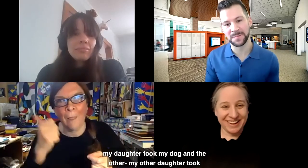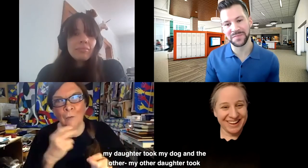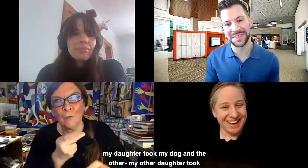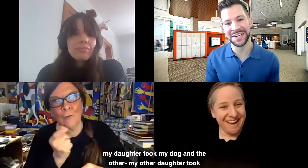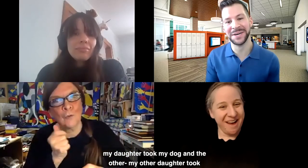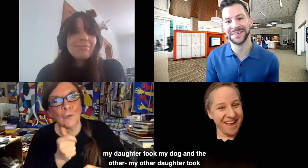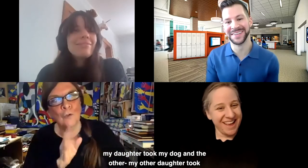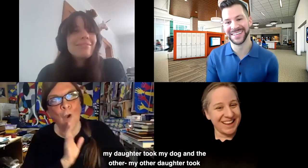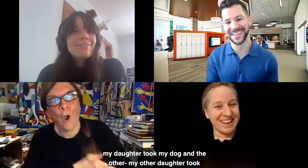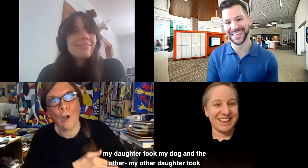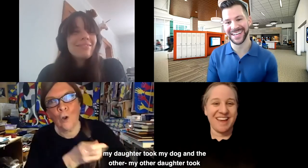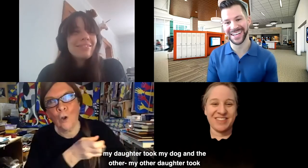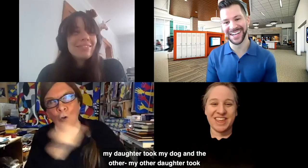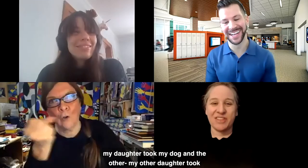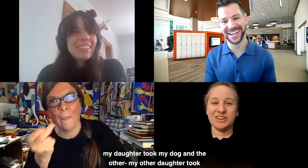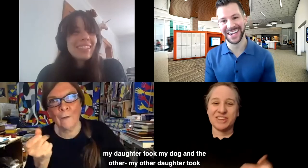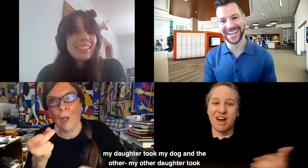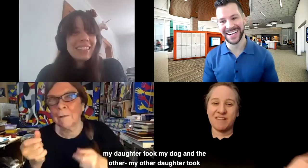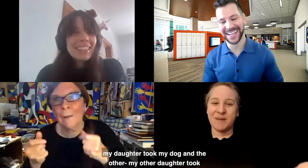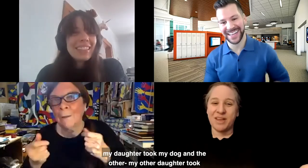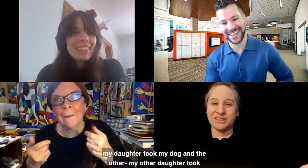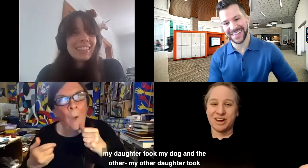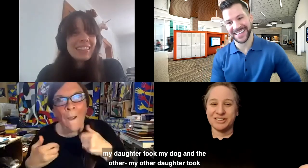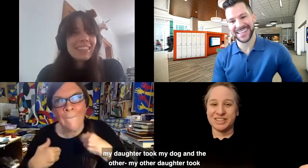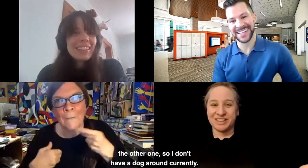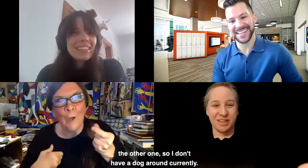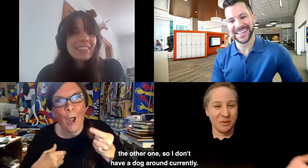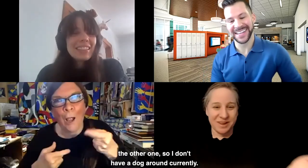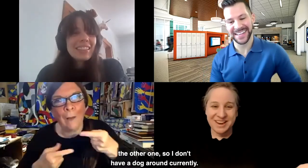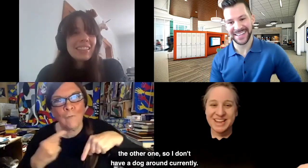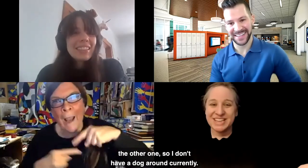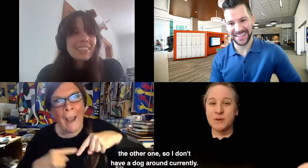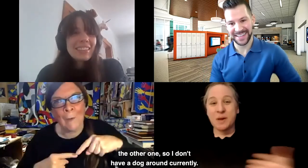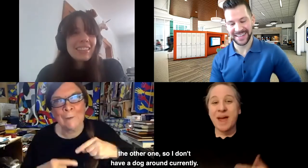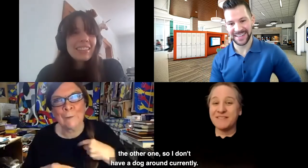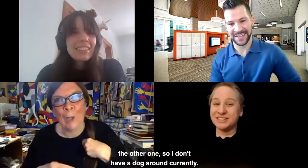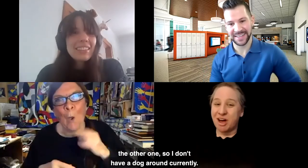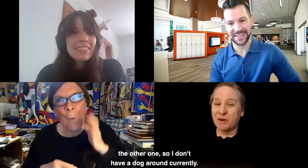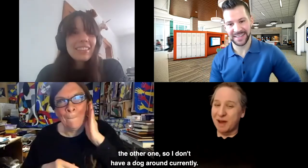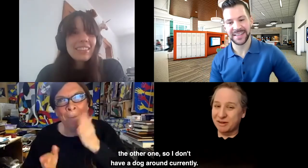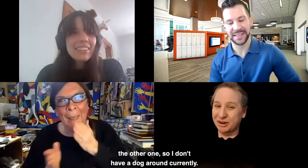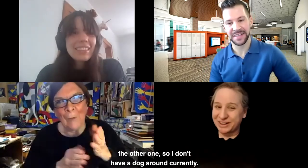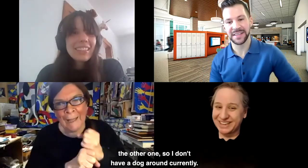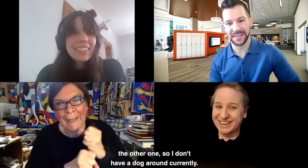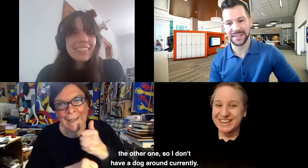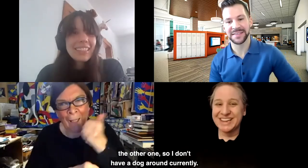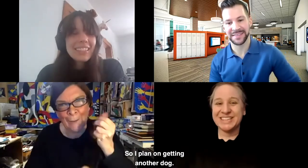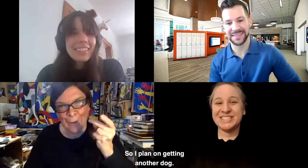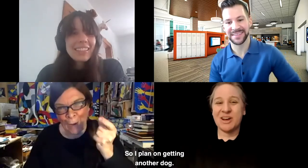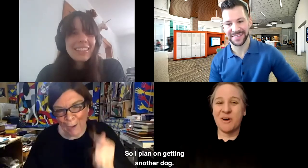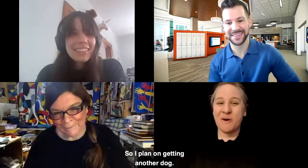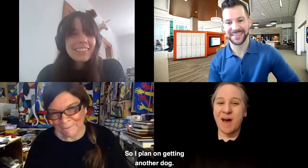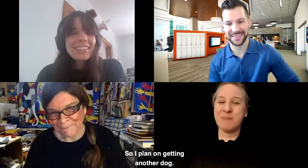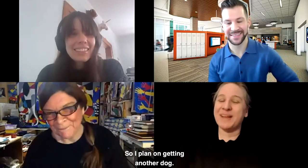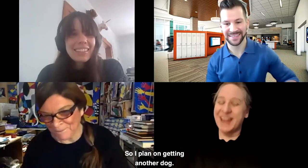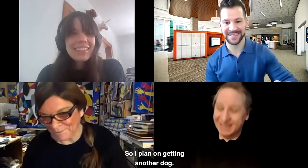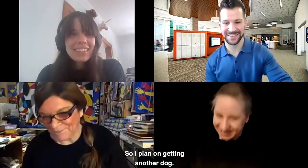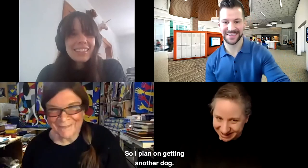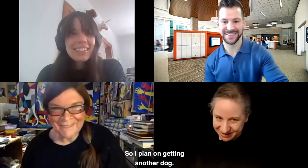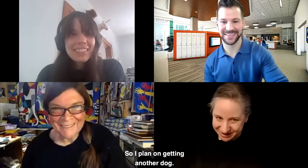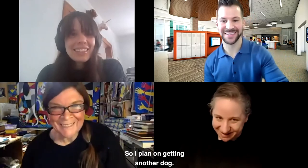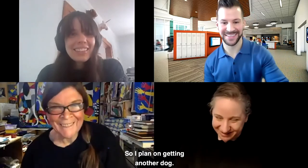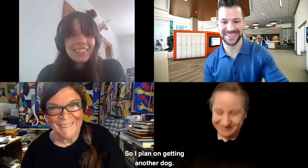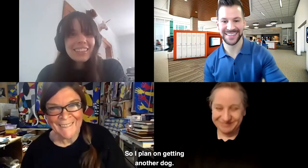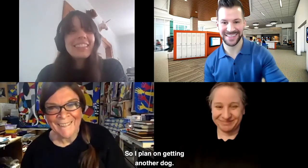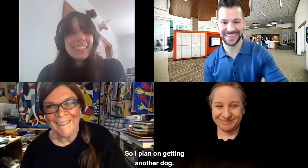dog and my other daughter took the other one. So I don't have a dog around currently. So I plan on getting